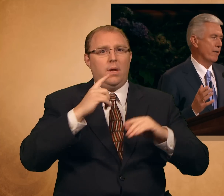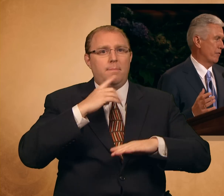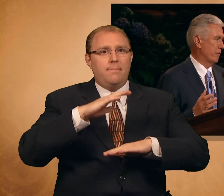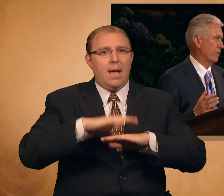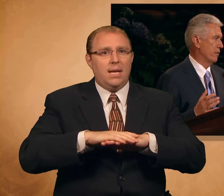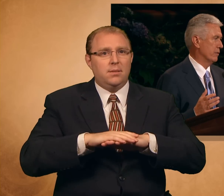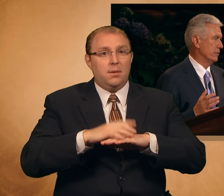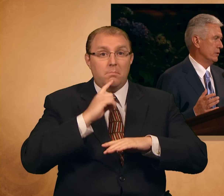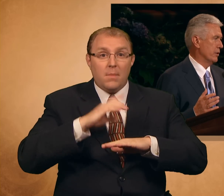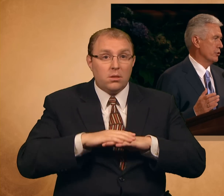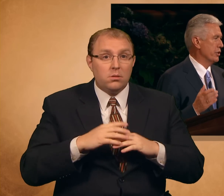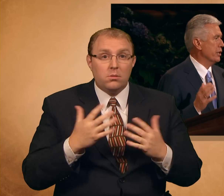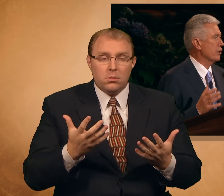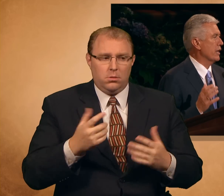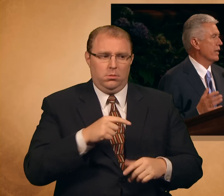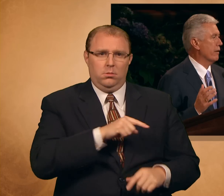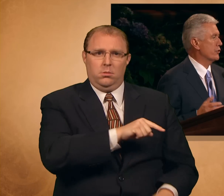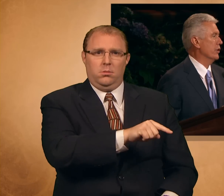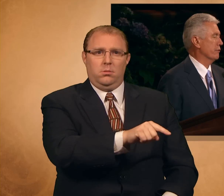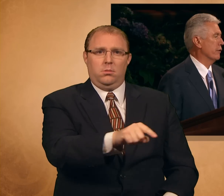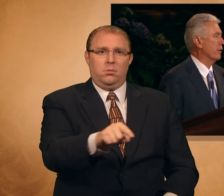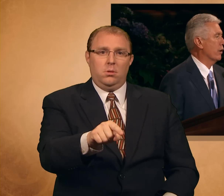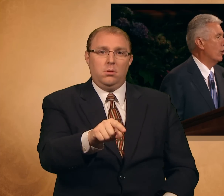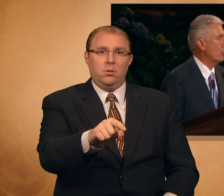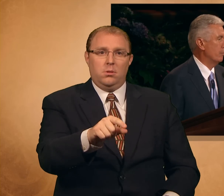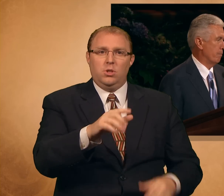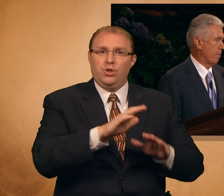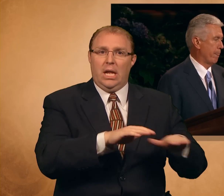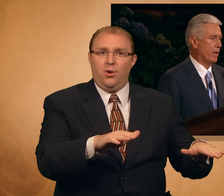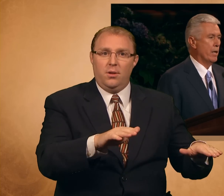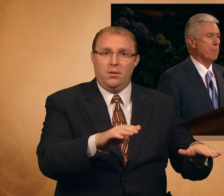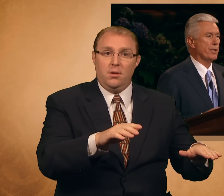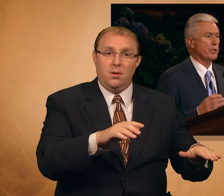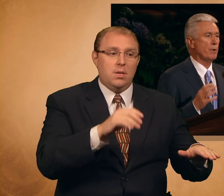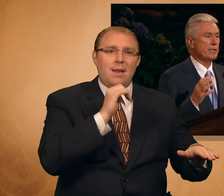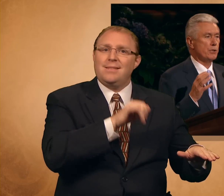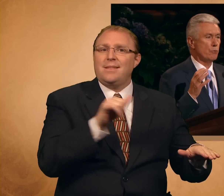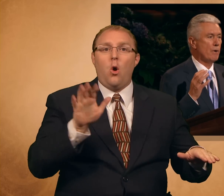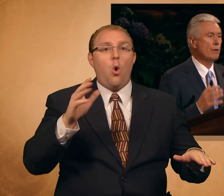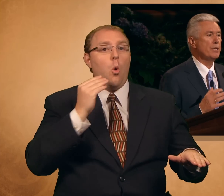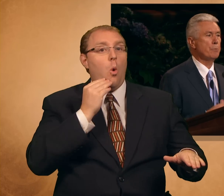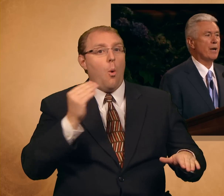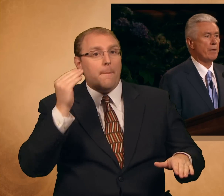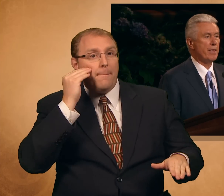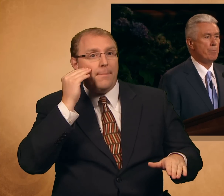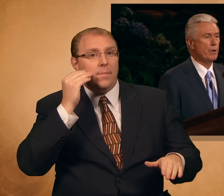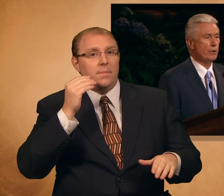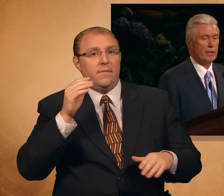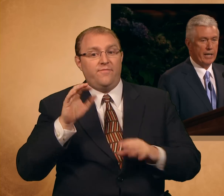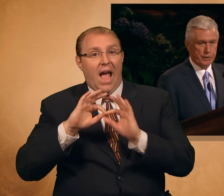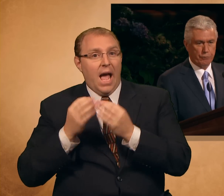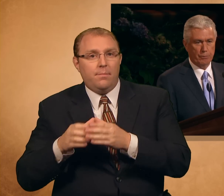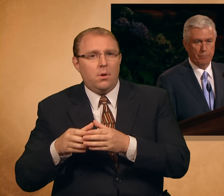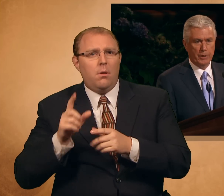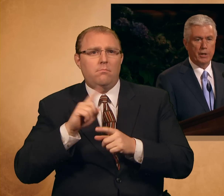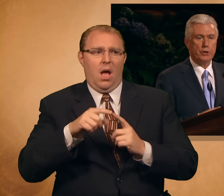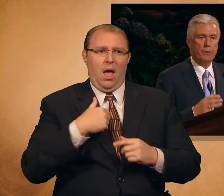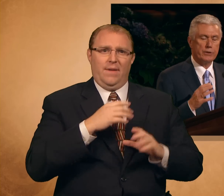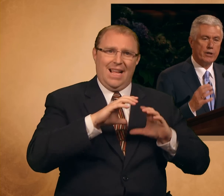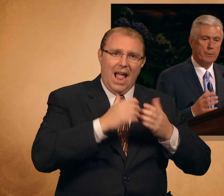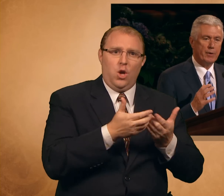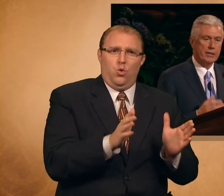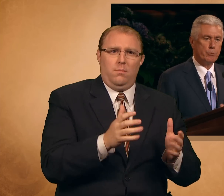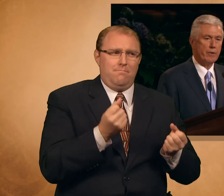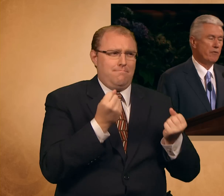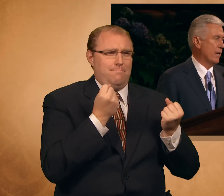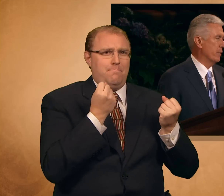have. She did not have children in her home, but she was surrounded by them in her classroom. She